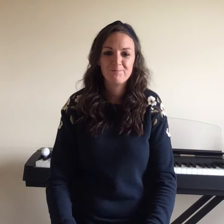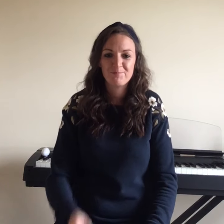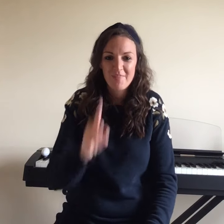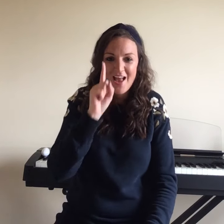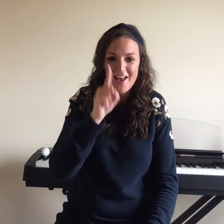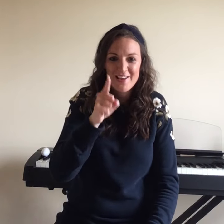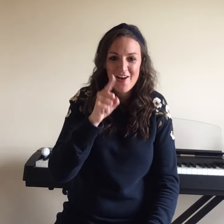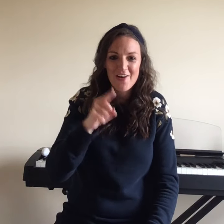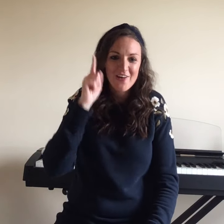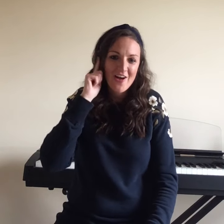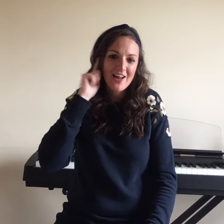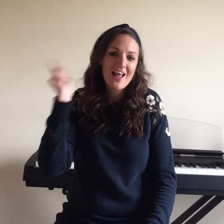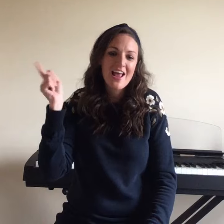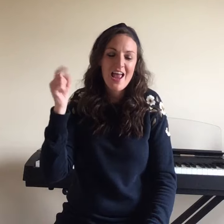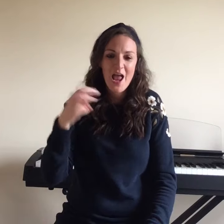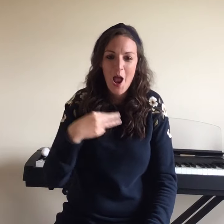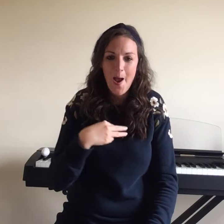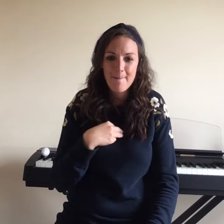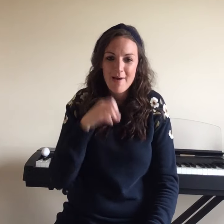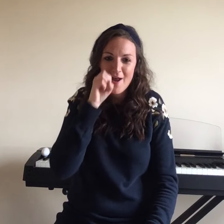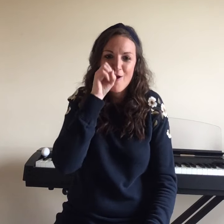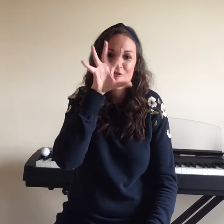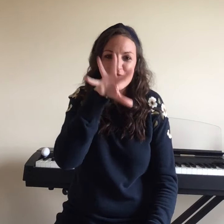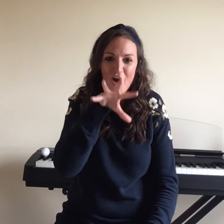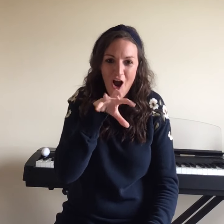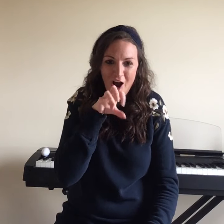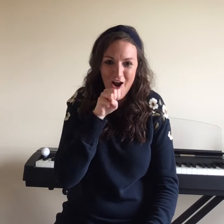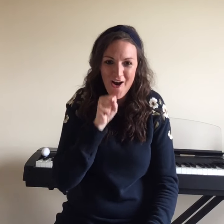You're gonna hear me roar.